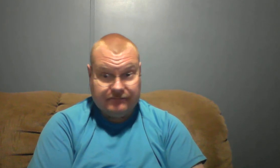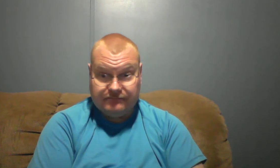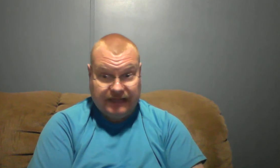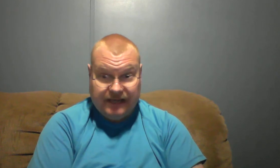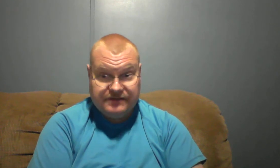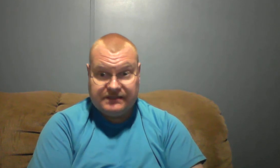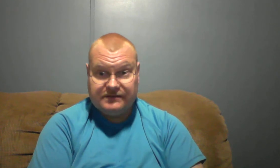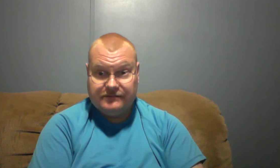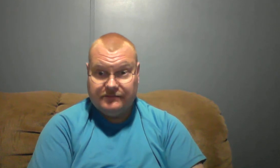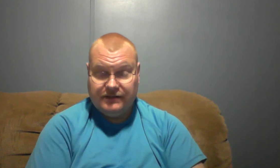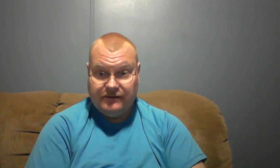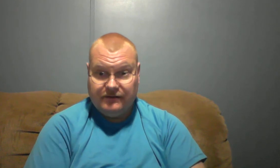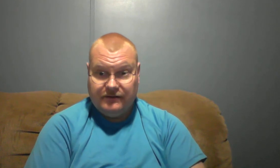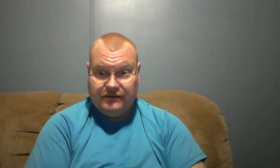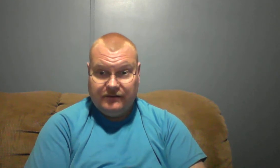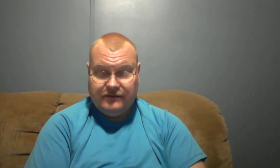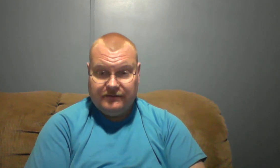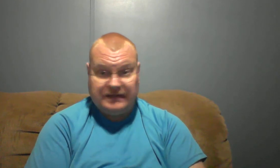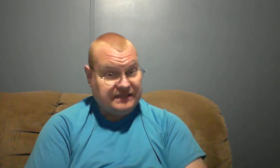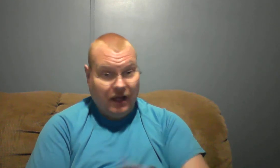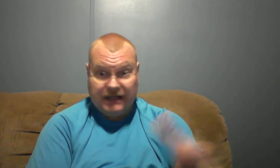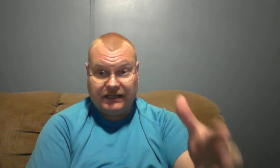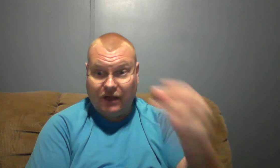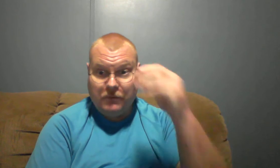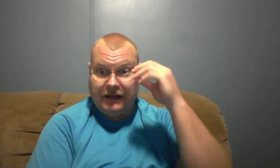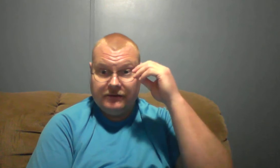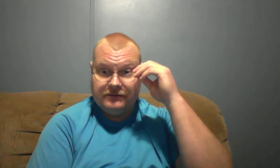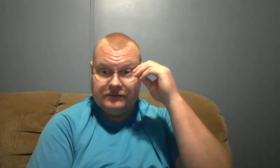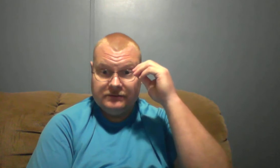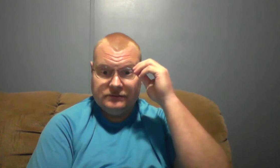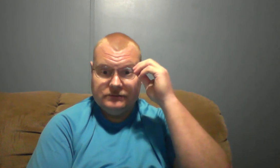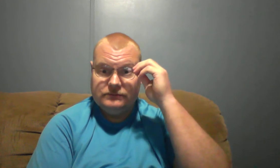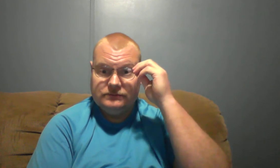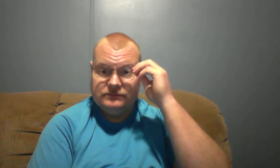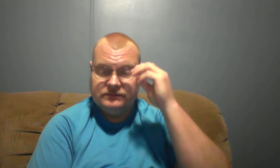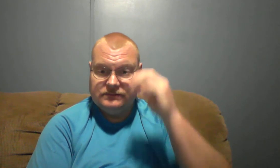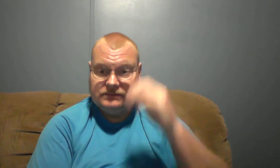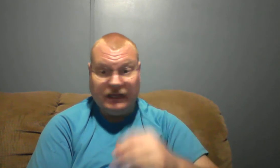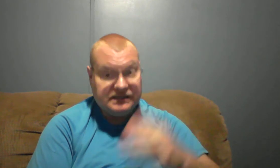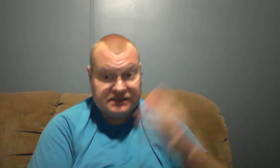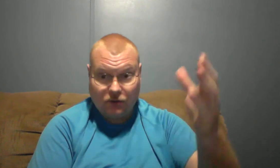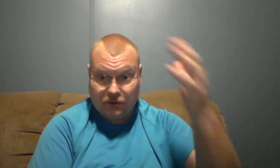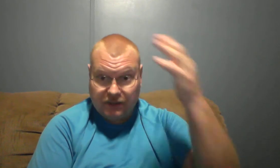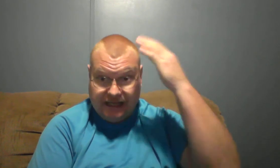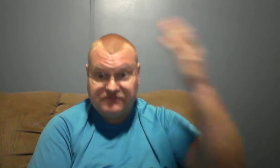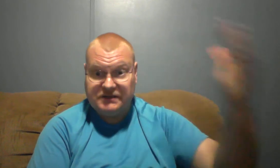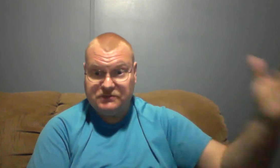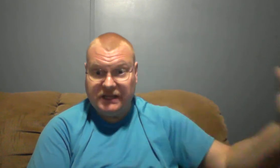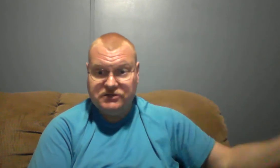gives us that's all I can go by bless the Lord gives me special